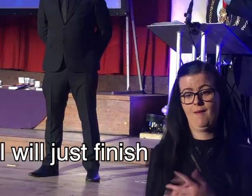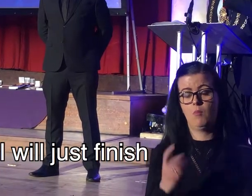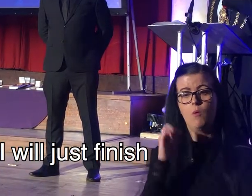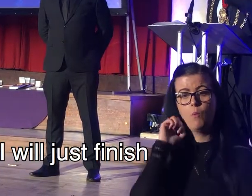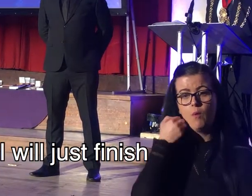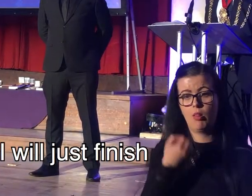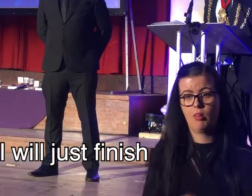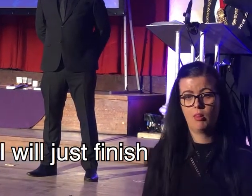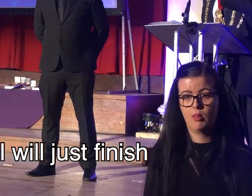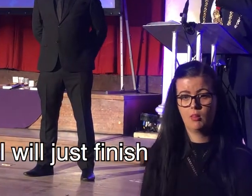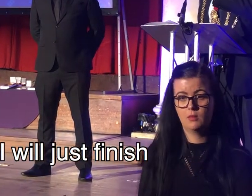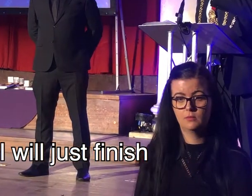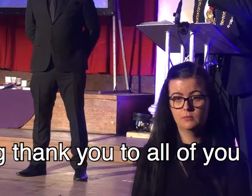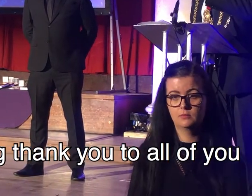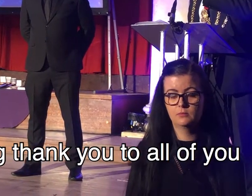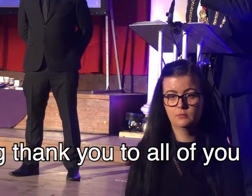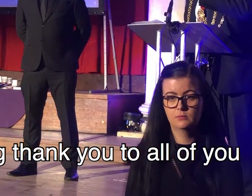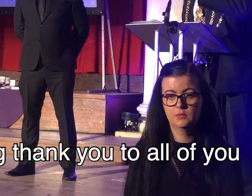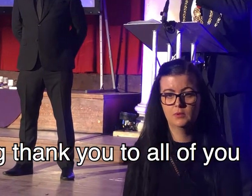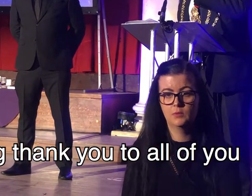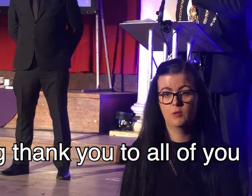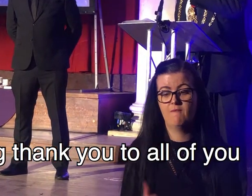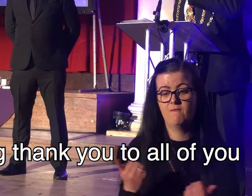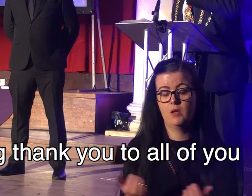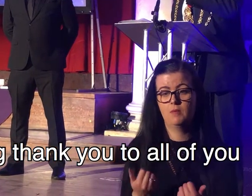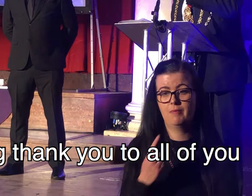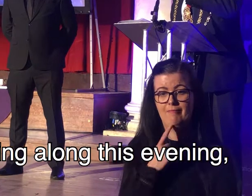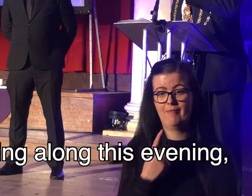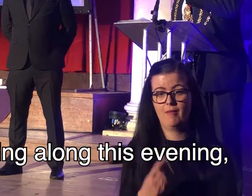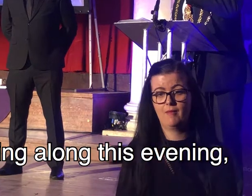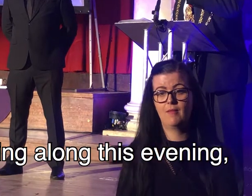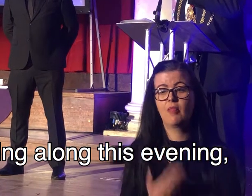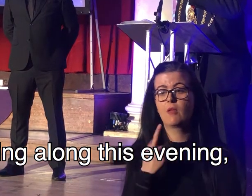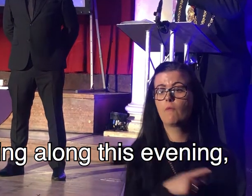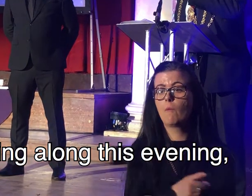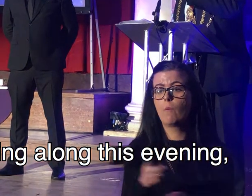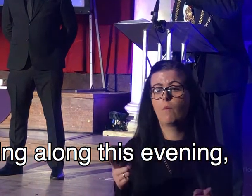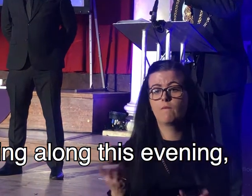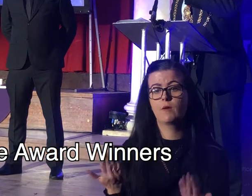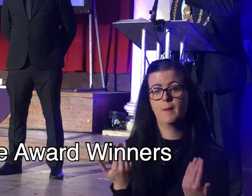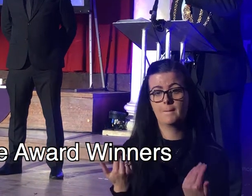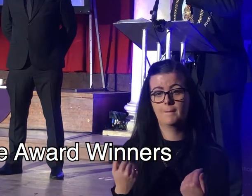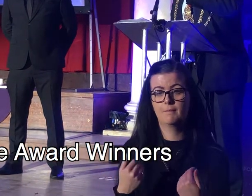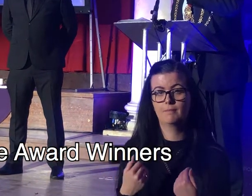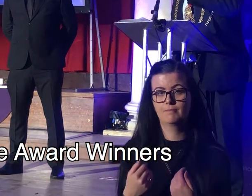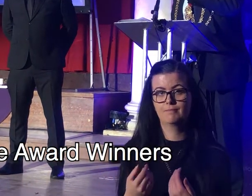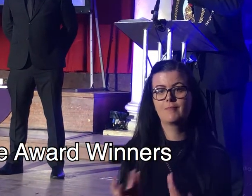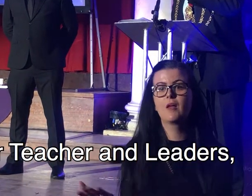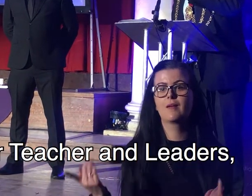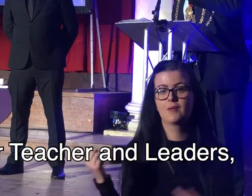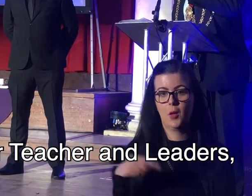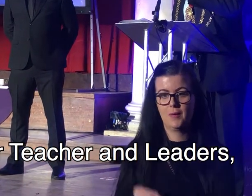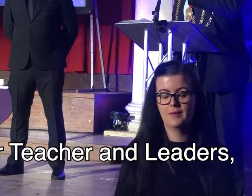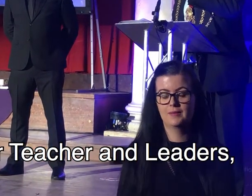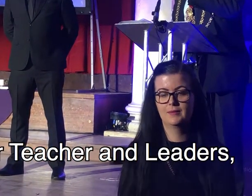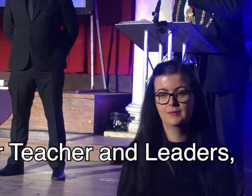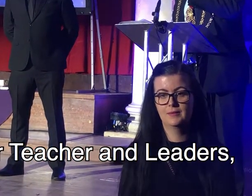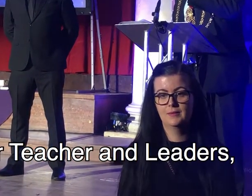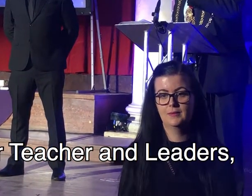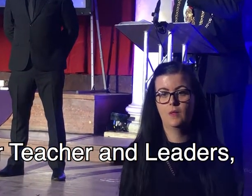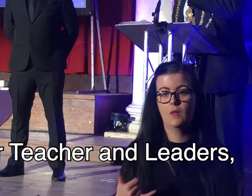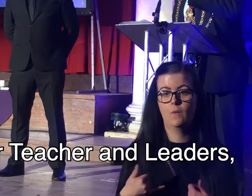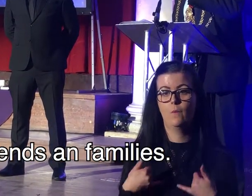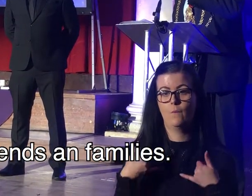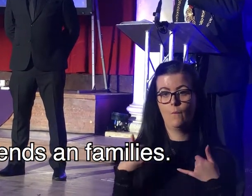It will, I mean, I will just finish by saying thank you to all of you for coming along this evening, the award winners and their teachers